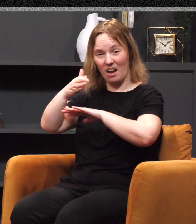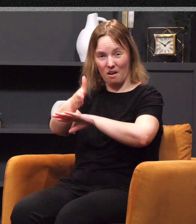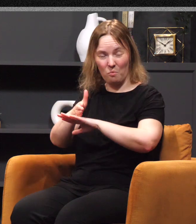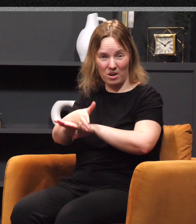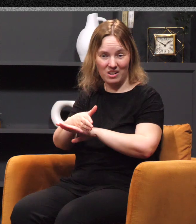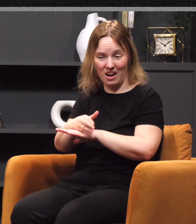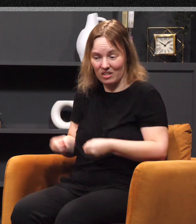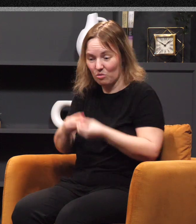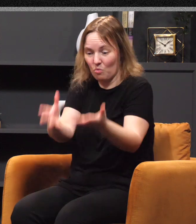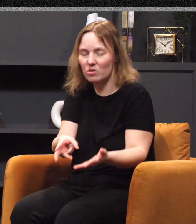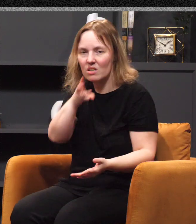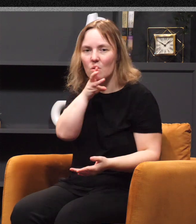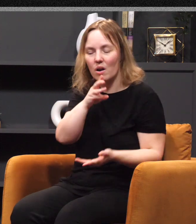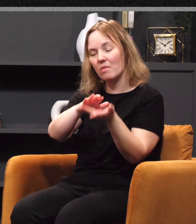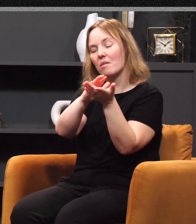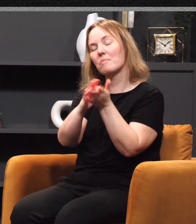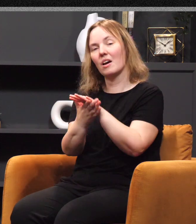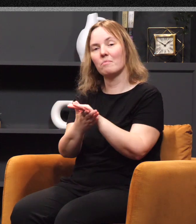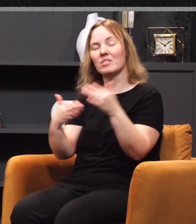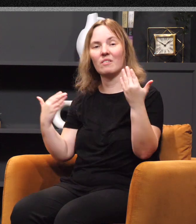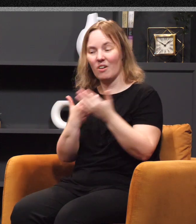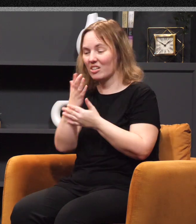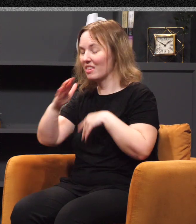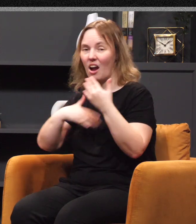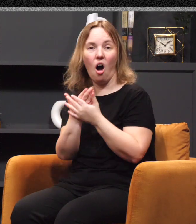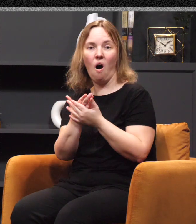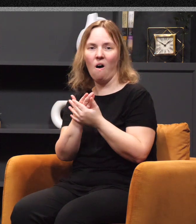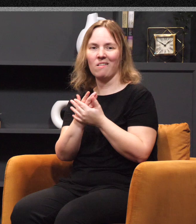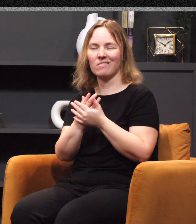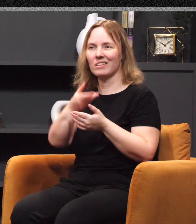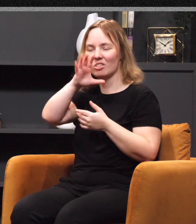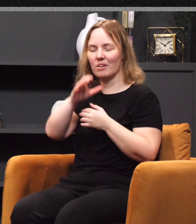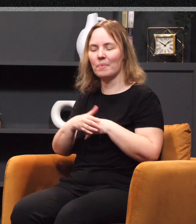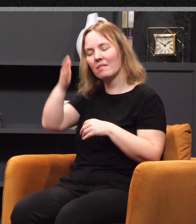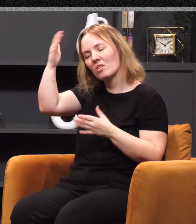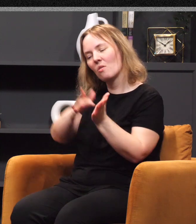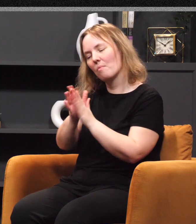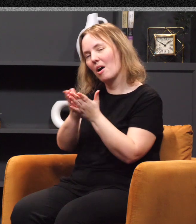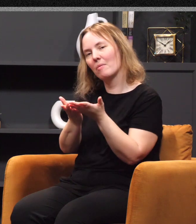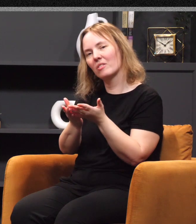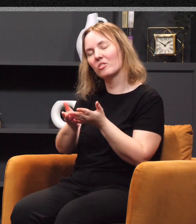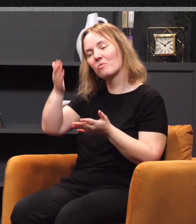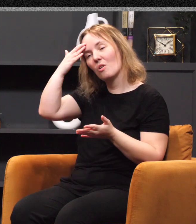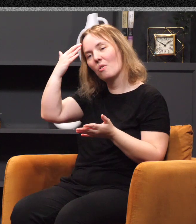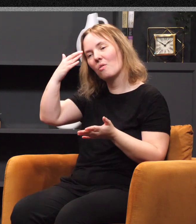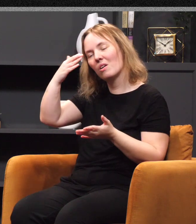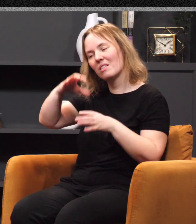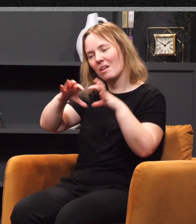and we know from the story the water becomes fresh and they can all drink. Now, if you know your Bible, then you know that that piece of wood really is